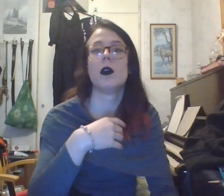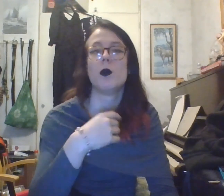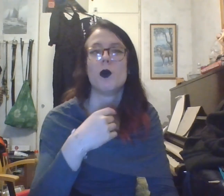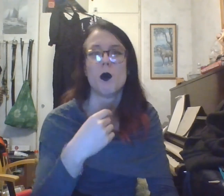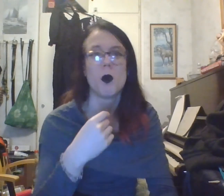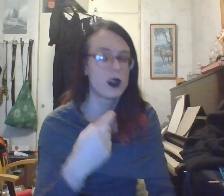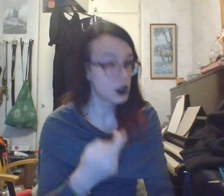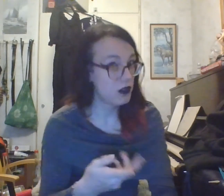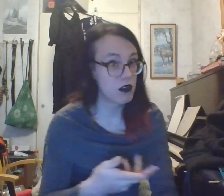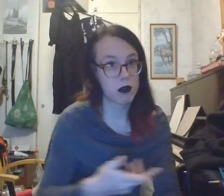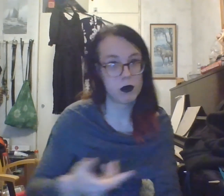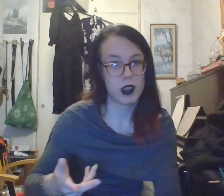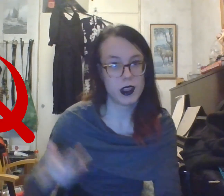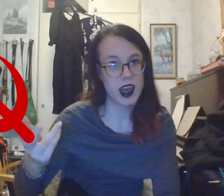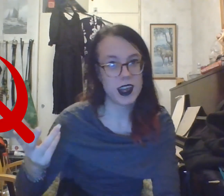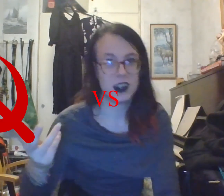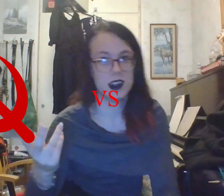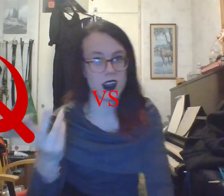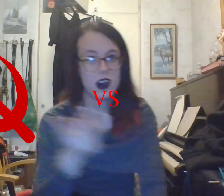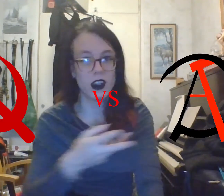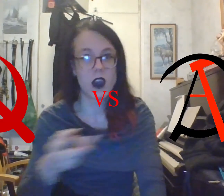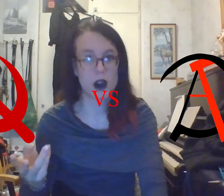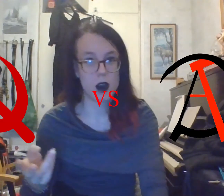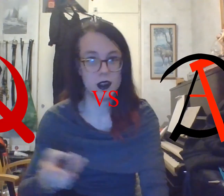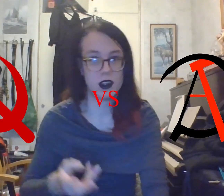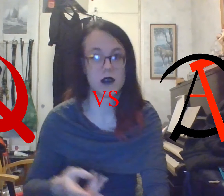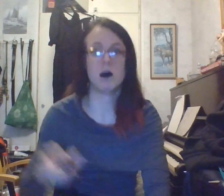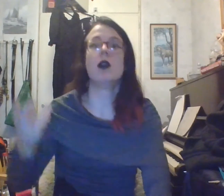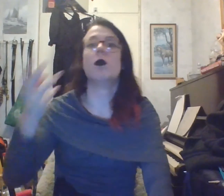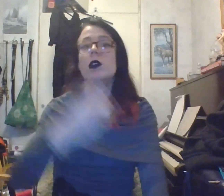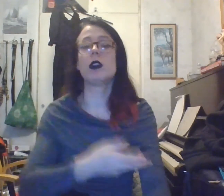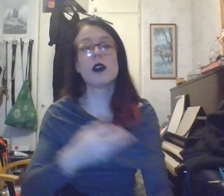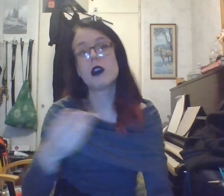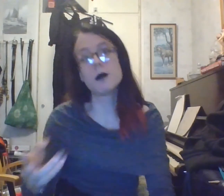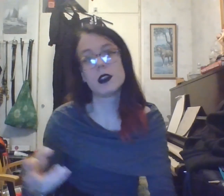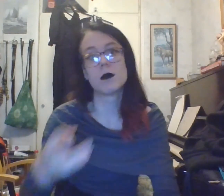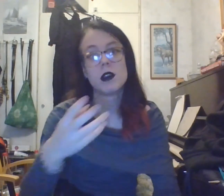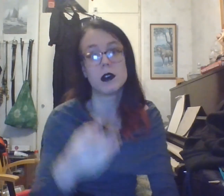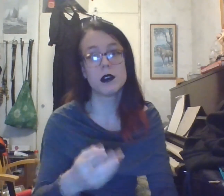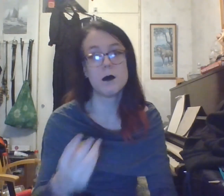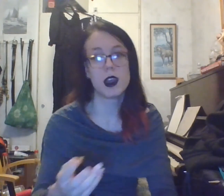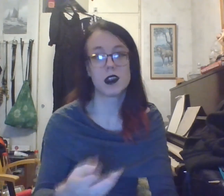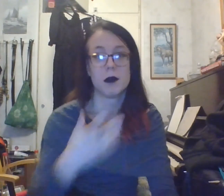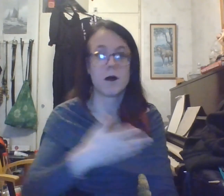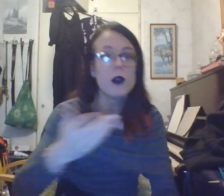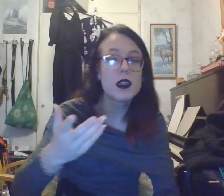What's the difference between that and onochocommunism? Well, onochocommunism is also based upon the principles